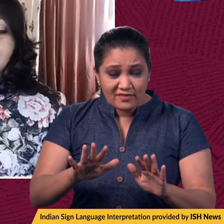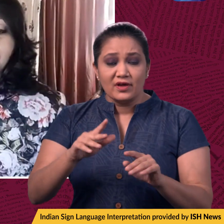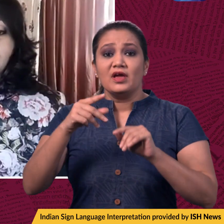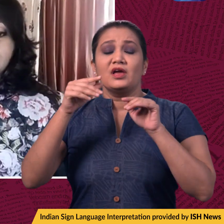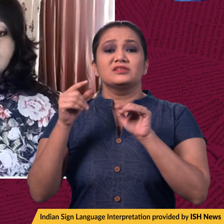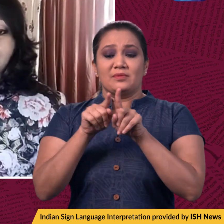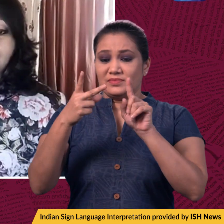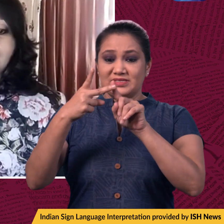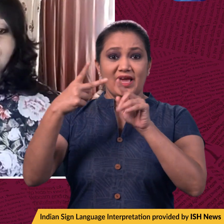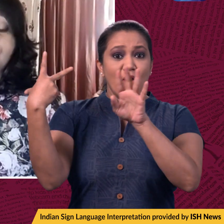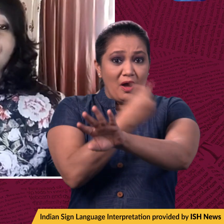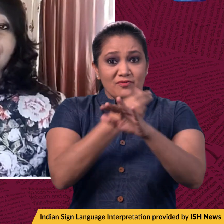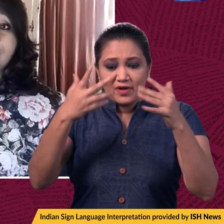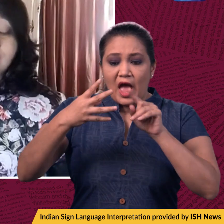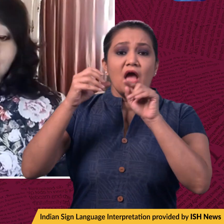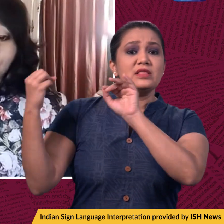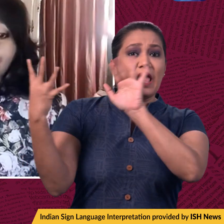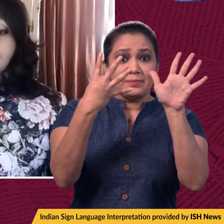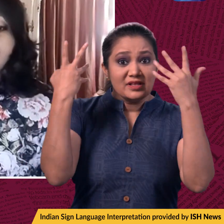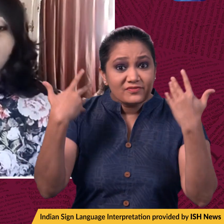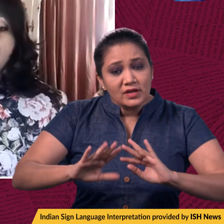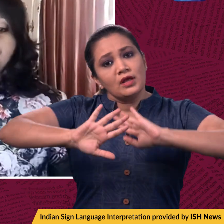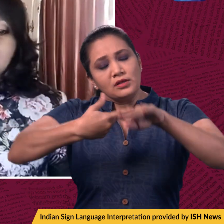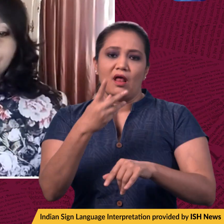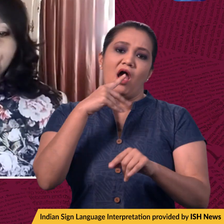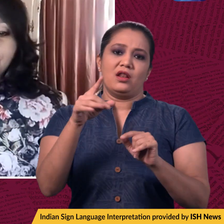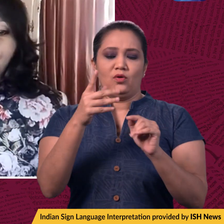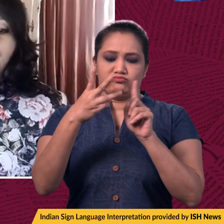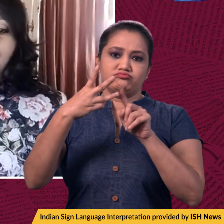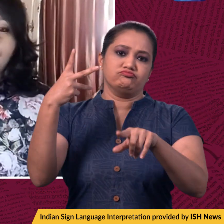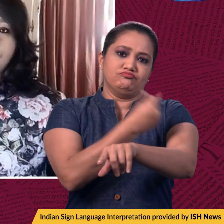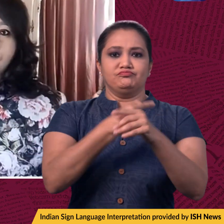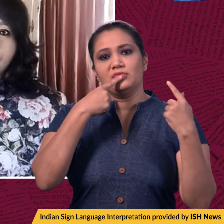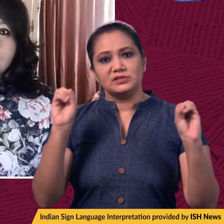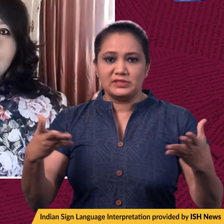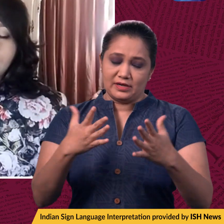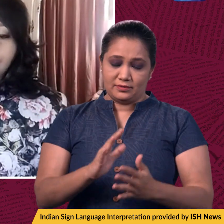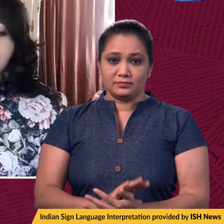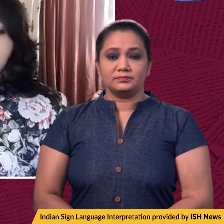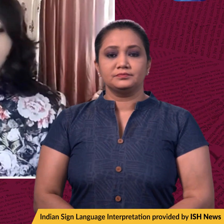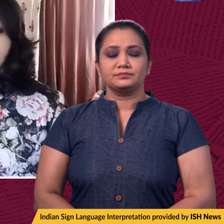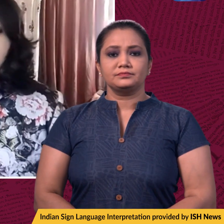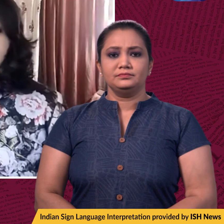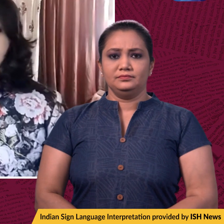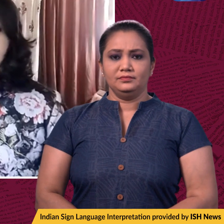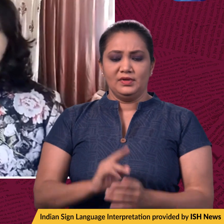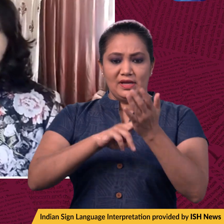nine months after the administration of second dose would be eligible for precaution dose, end quote. Now, according to NDTV,